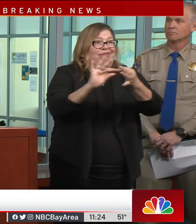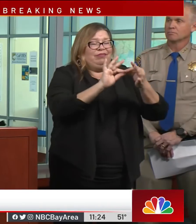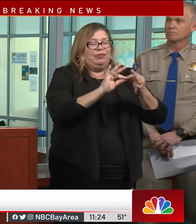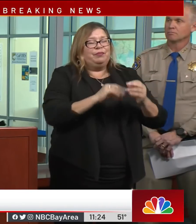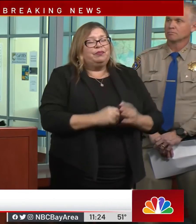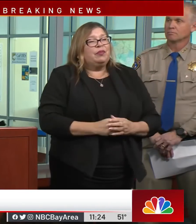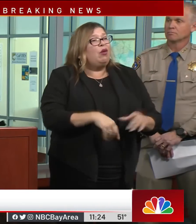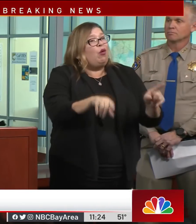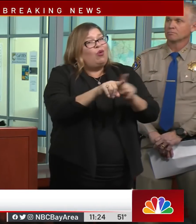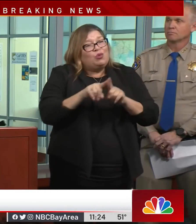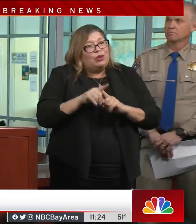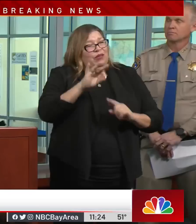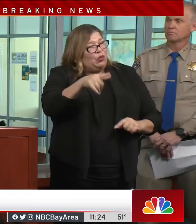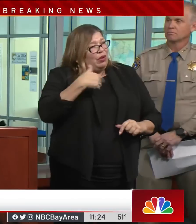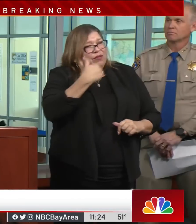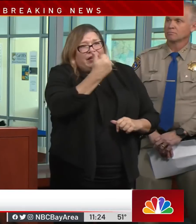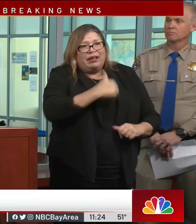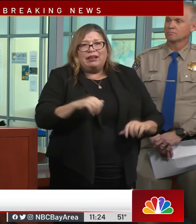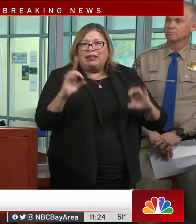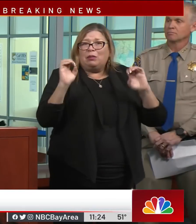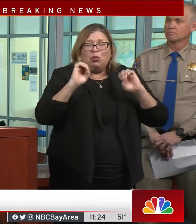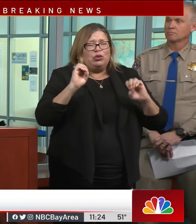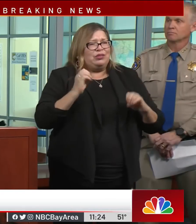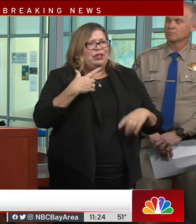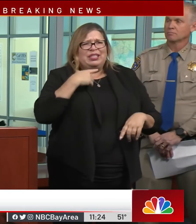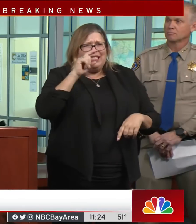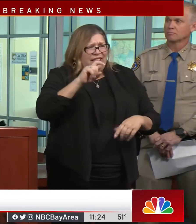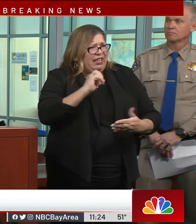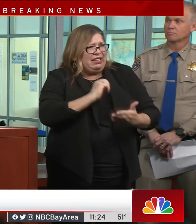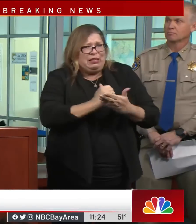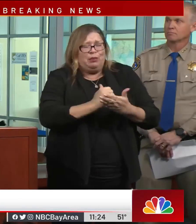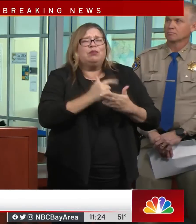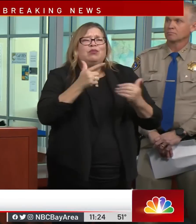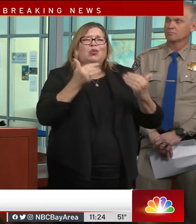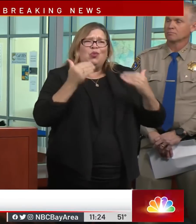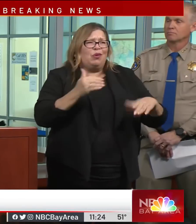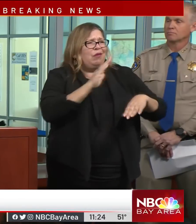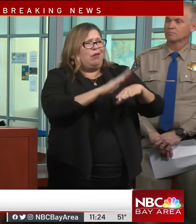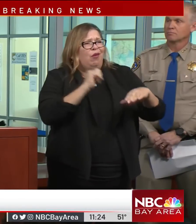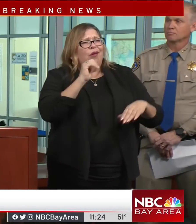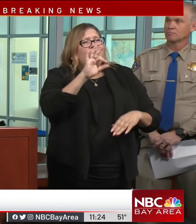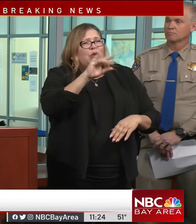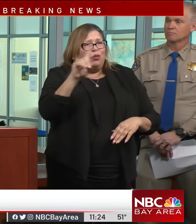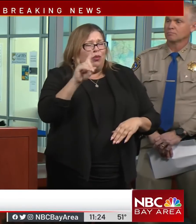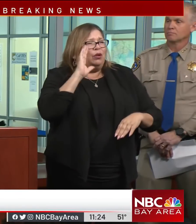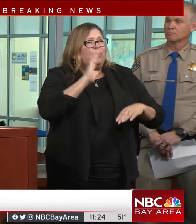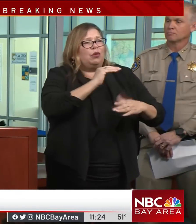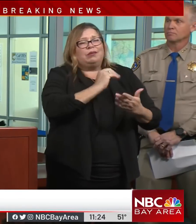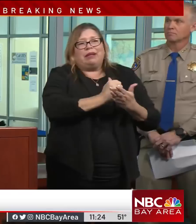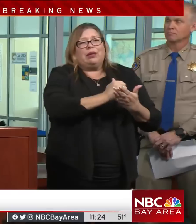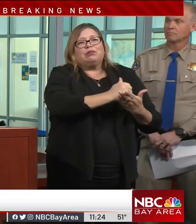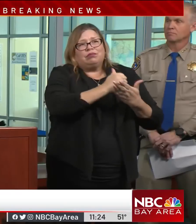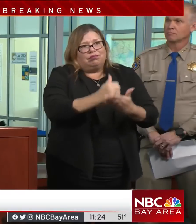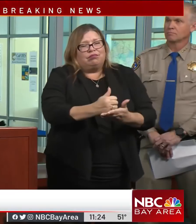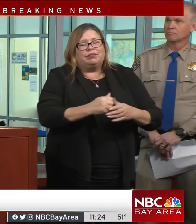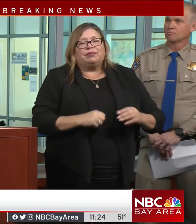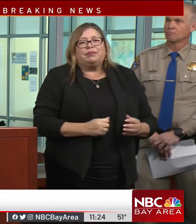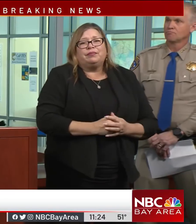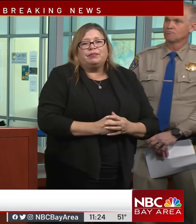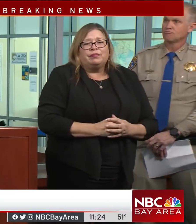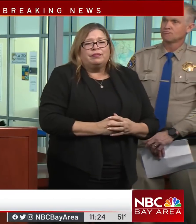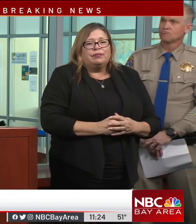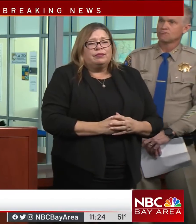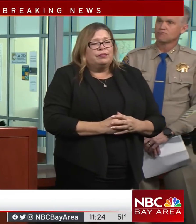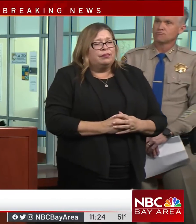or need any assistance to call local authorities to be able to provide that assistance to you. The